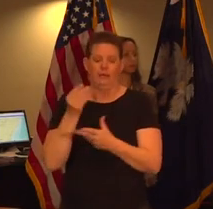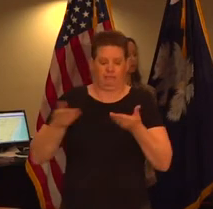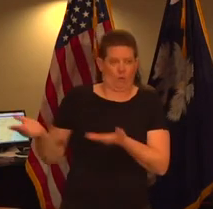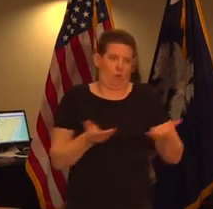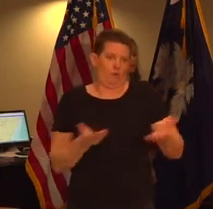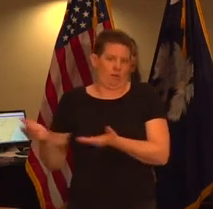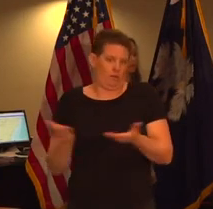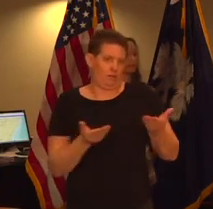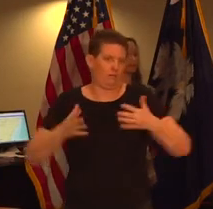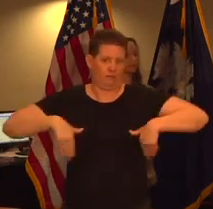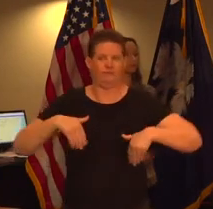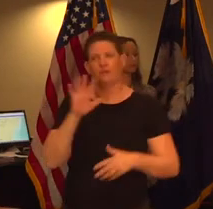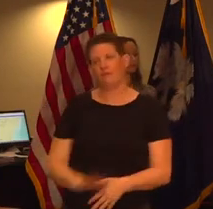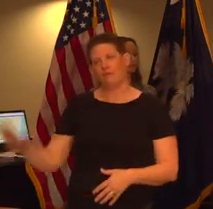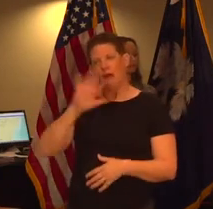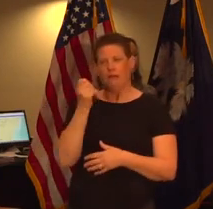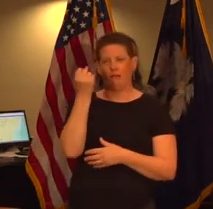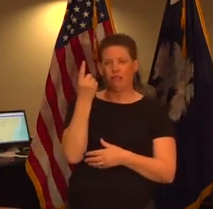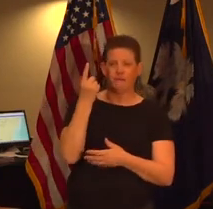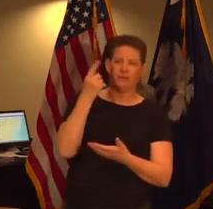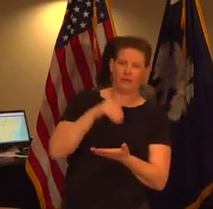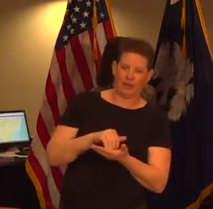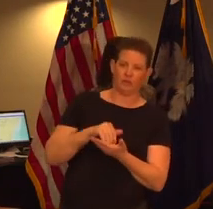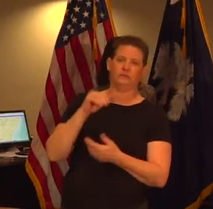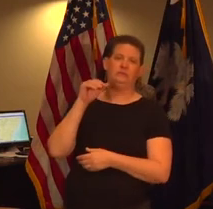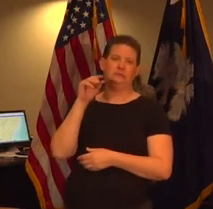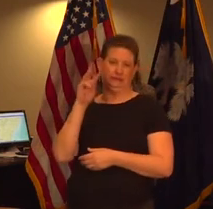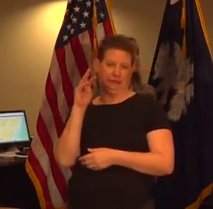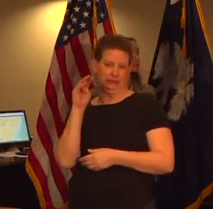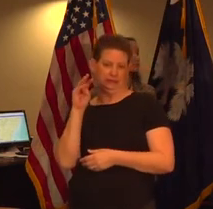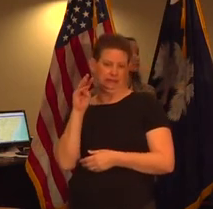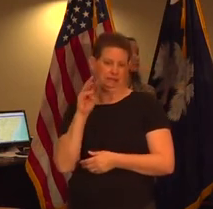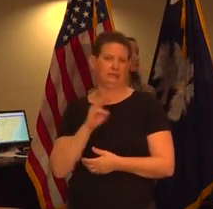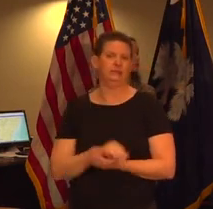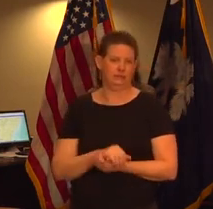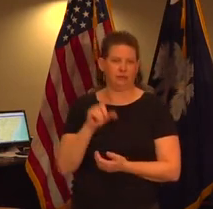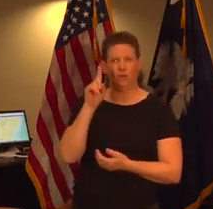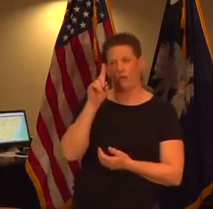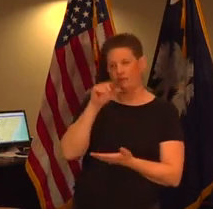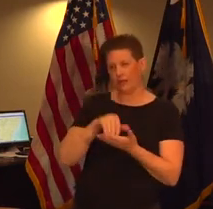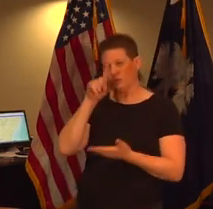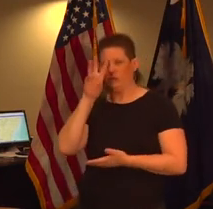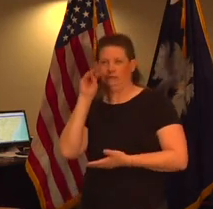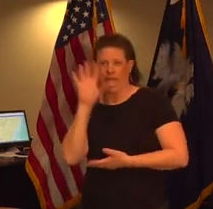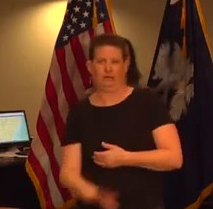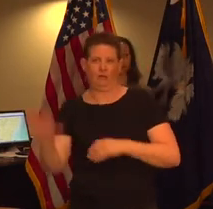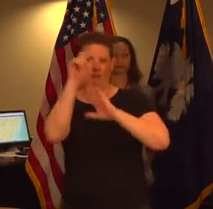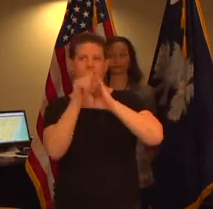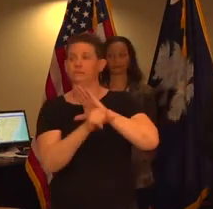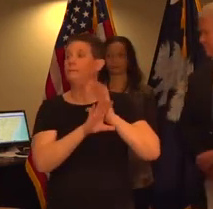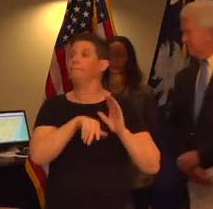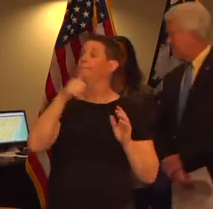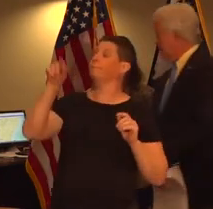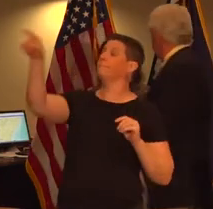so we have about 1160 ventilators in the state in hospitals we've